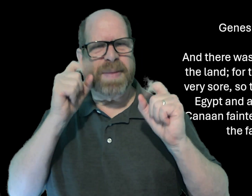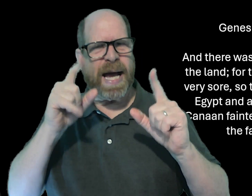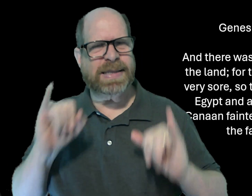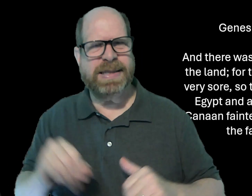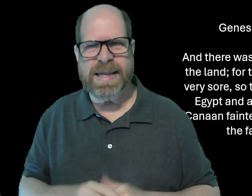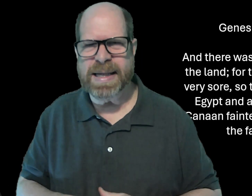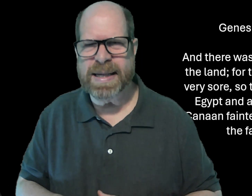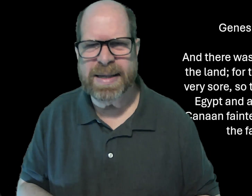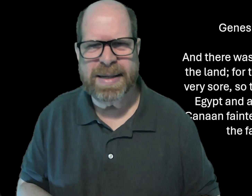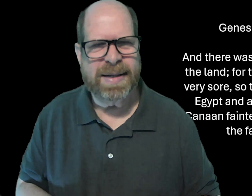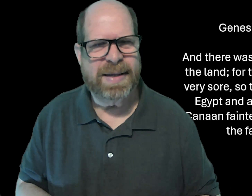That's amazing.